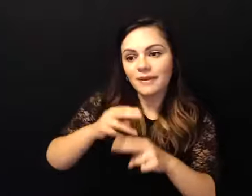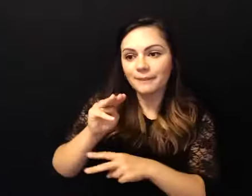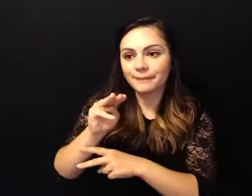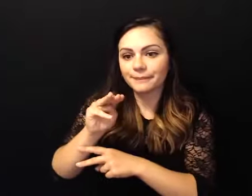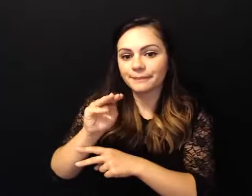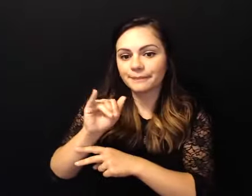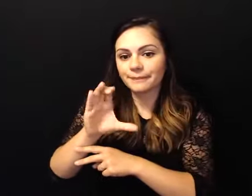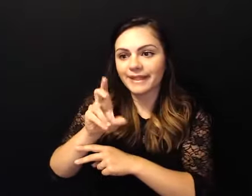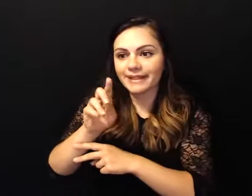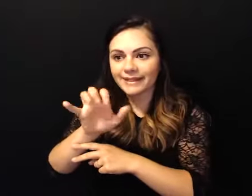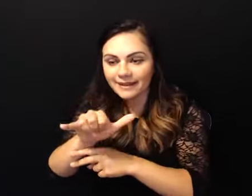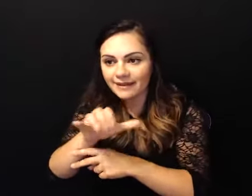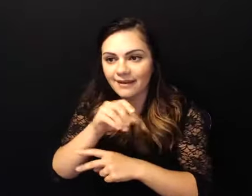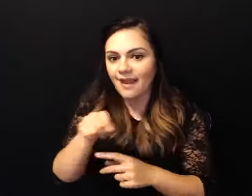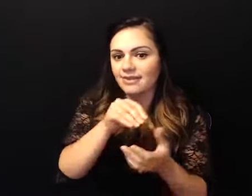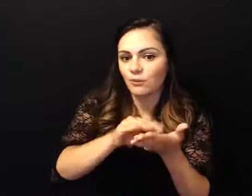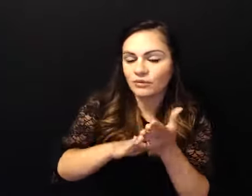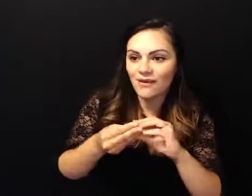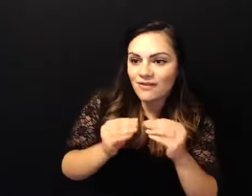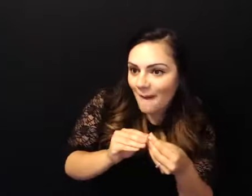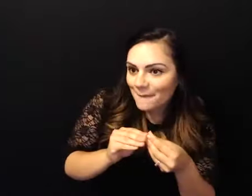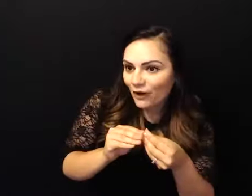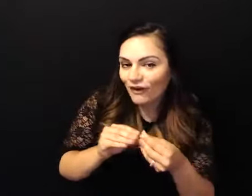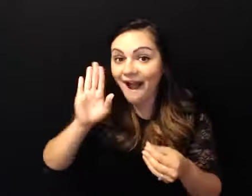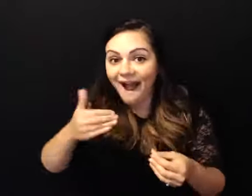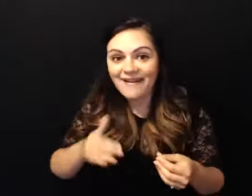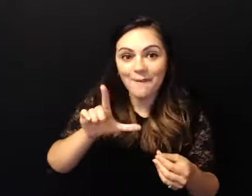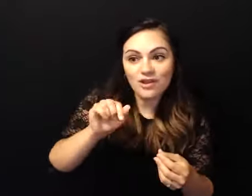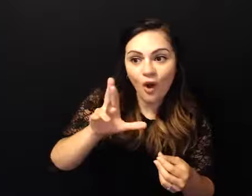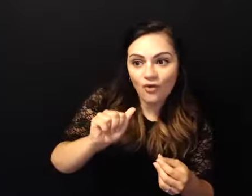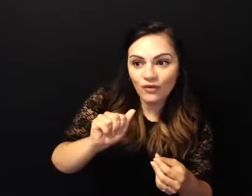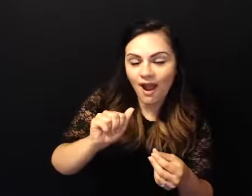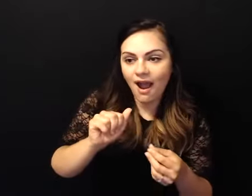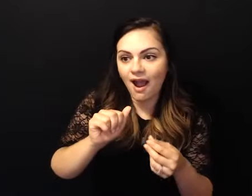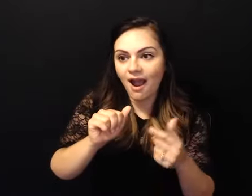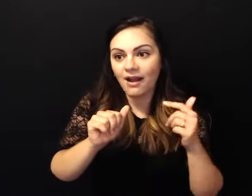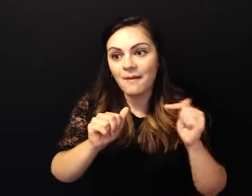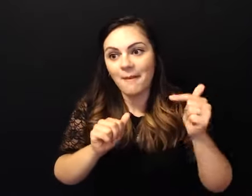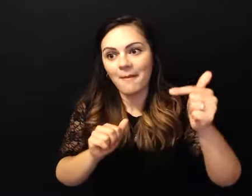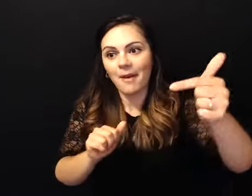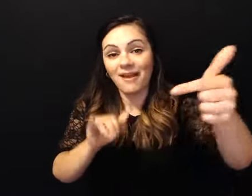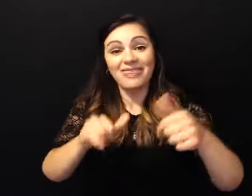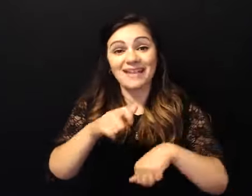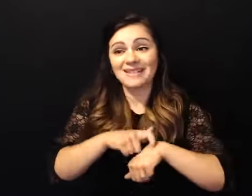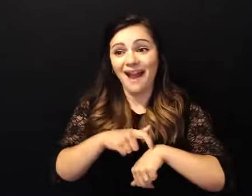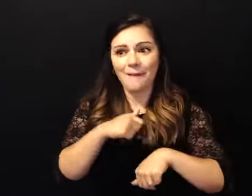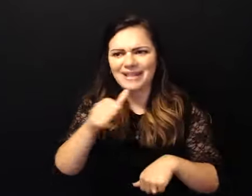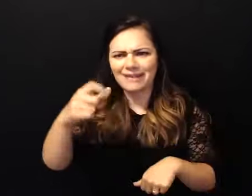and wrote down the number hi my name is laura and at the time i didn't think it was a miracle as a matter of fact i was a little overwhelmed and a little uncomfortable